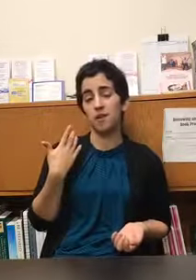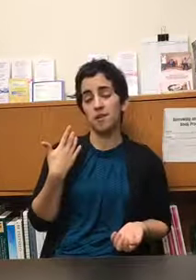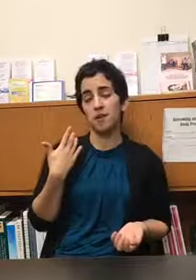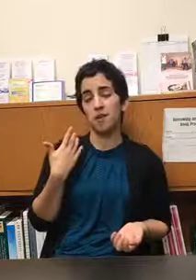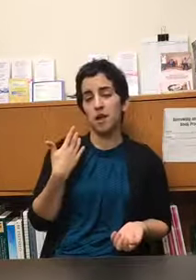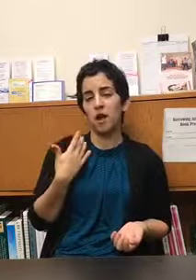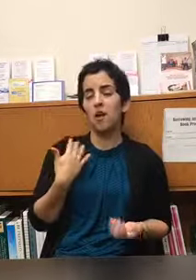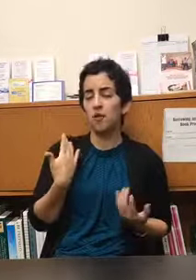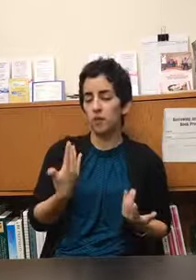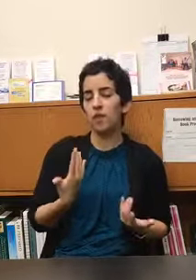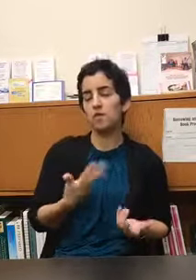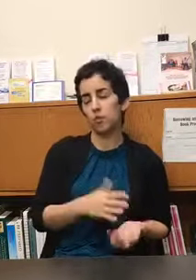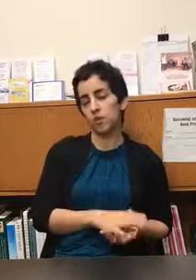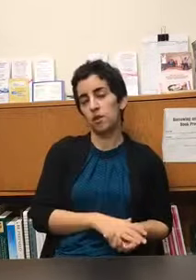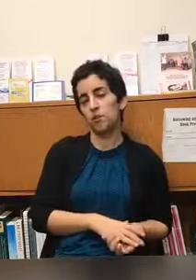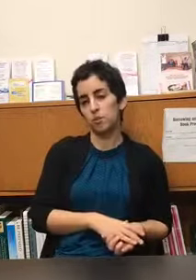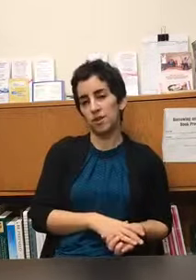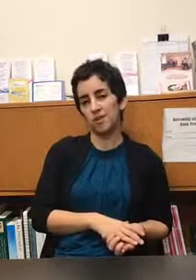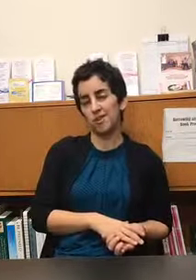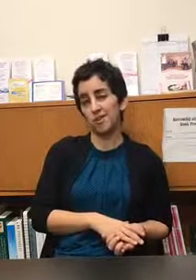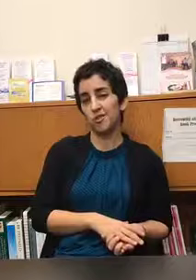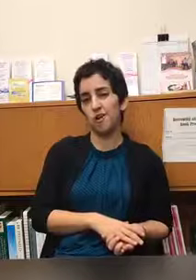and often that's a really good place to start